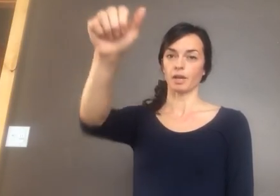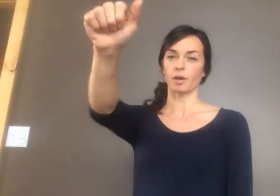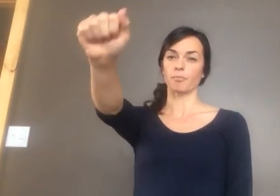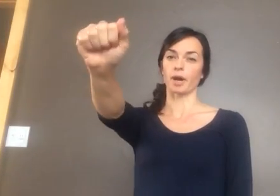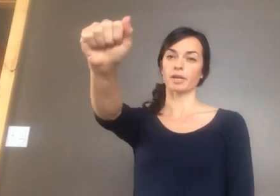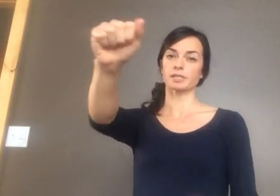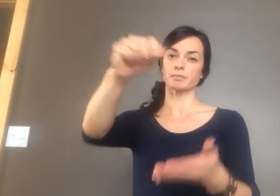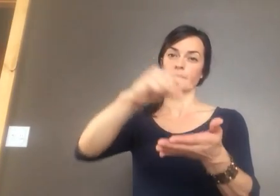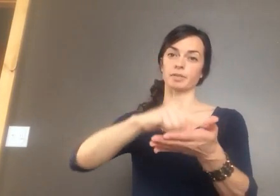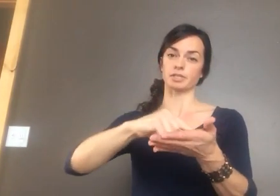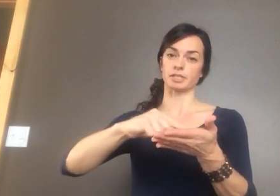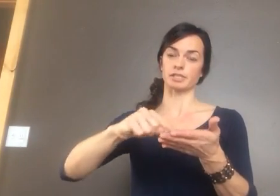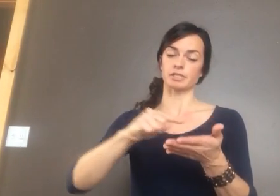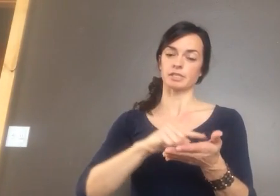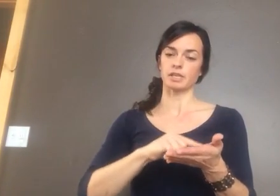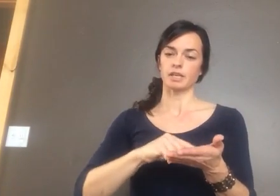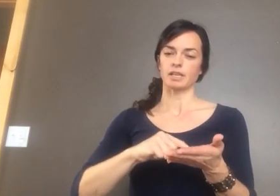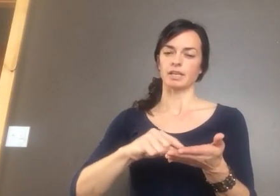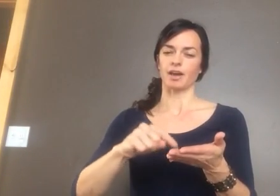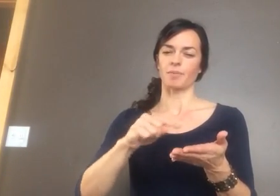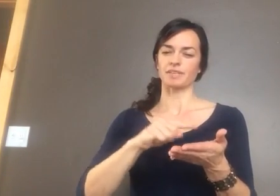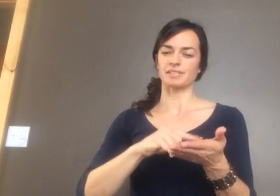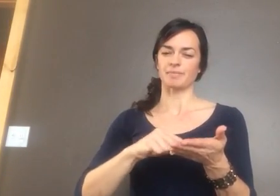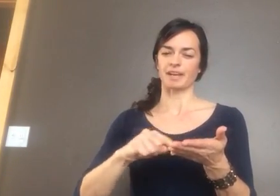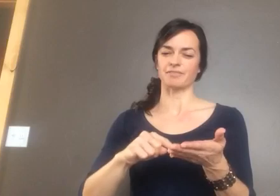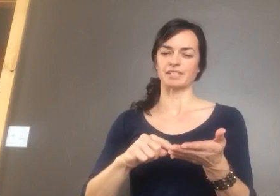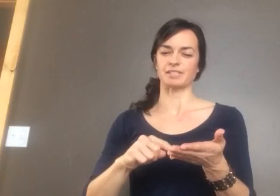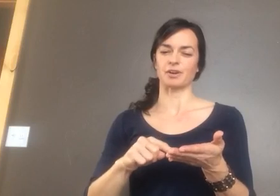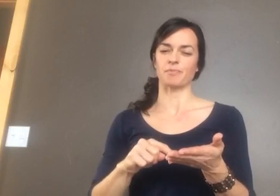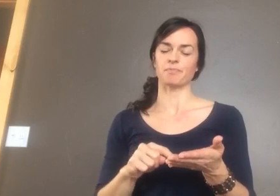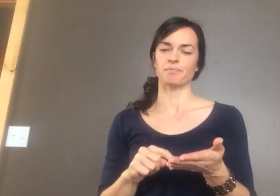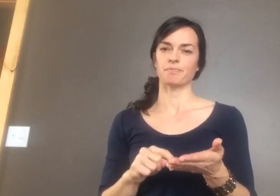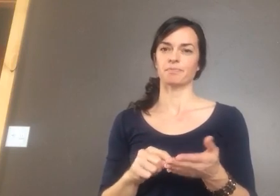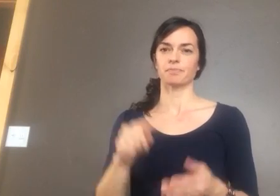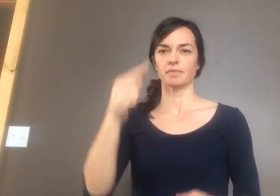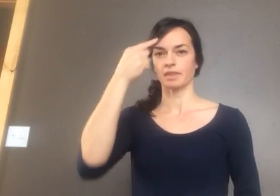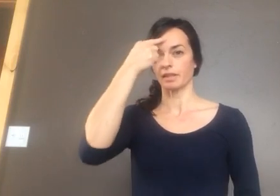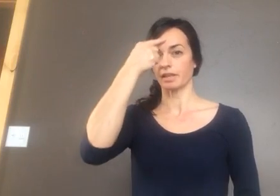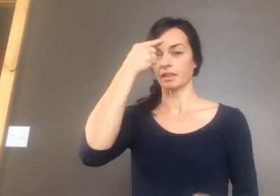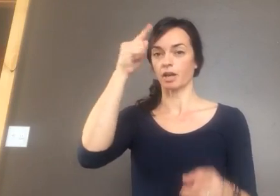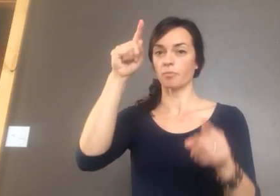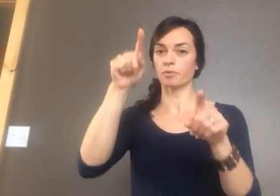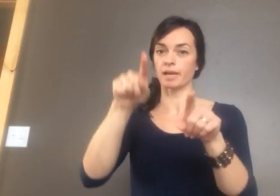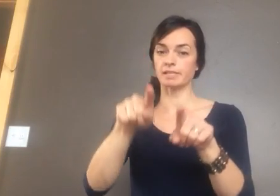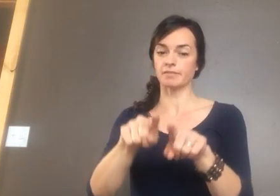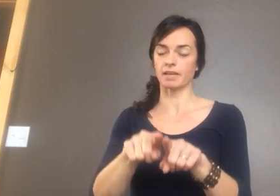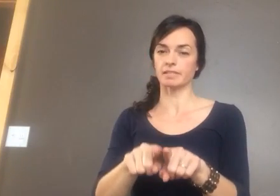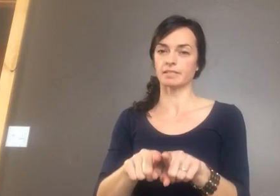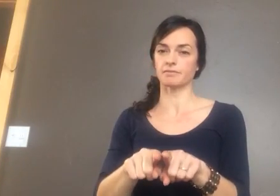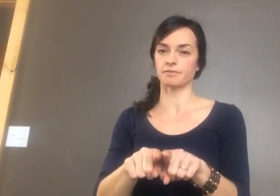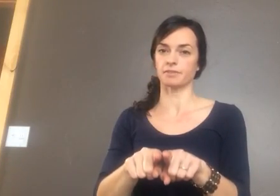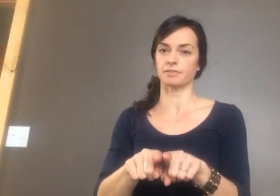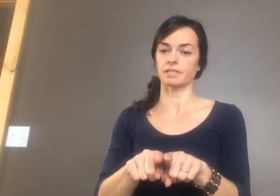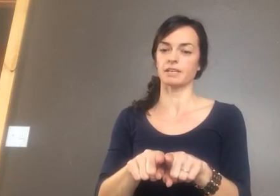Marx publishes The Communist Manifesto. The Compromise of 1850